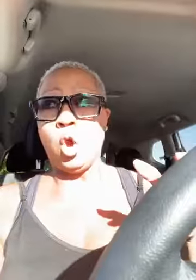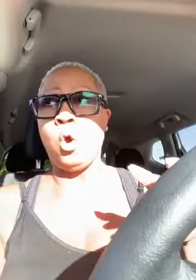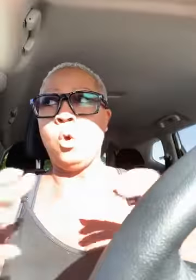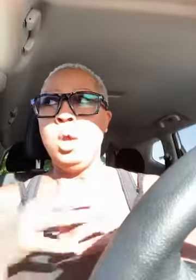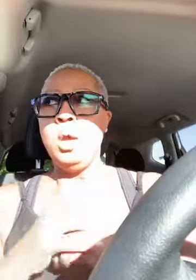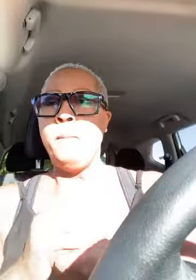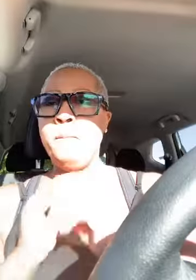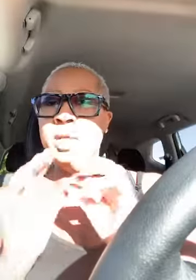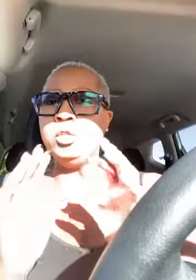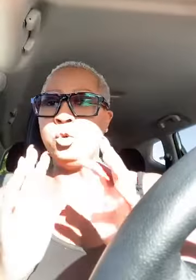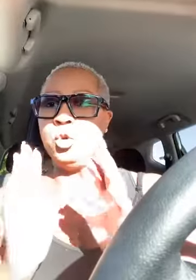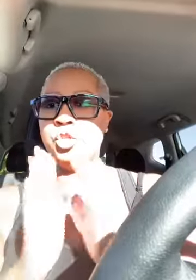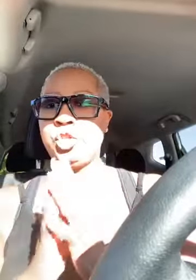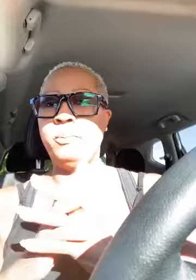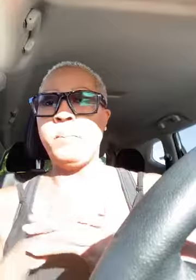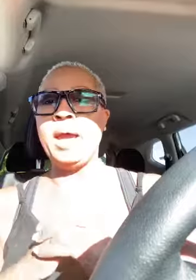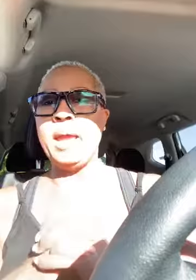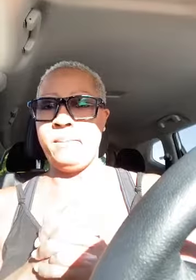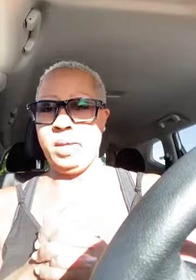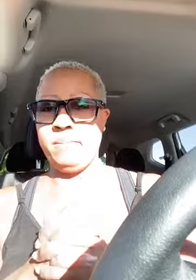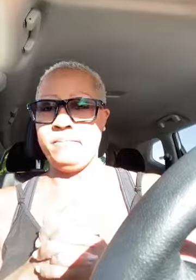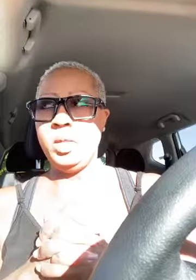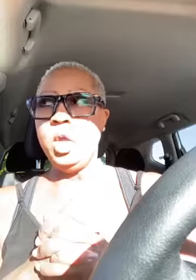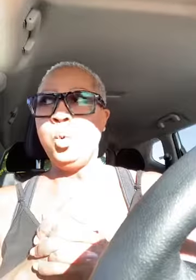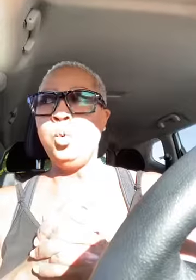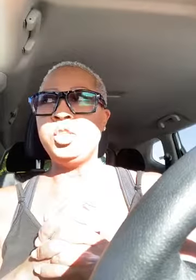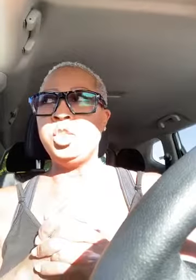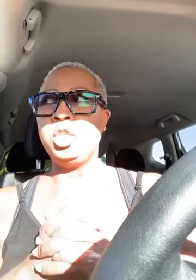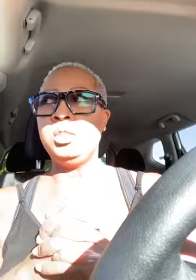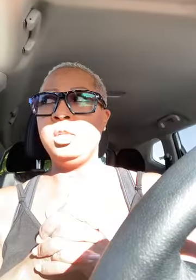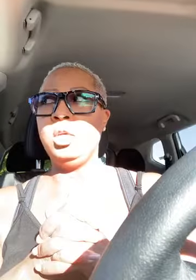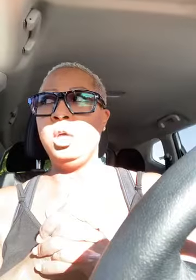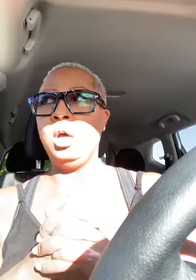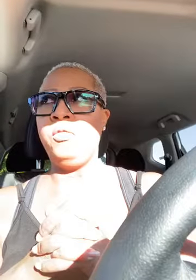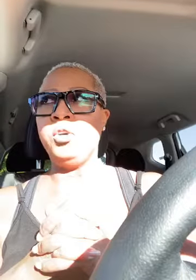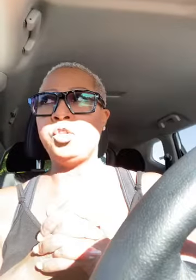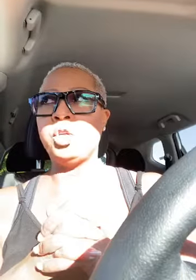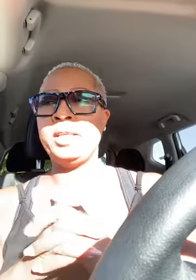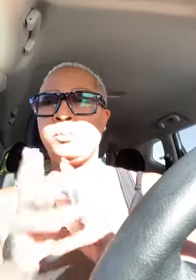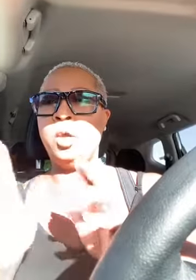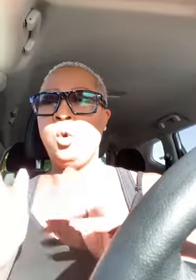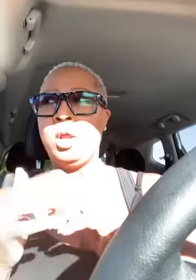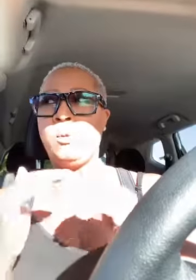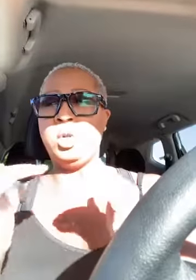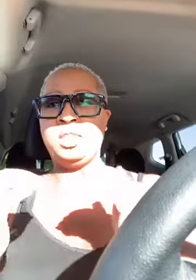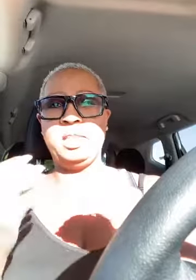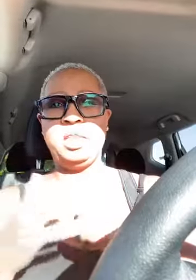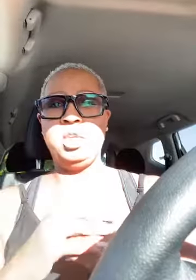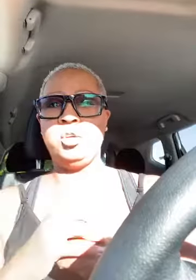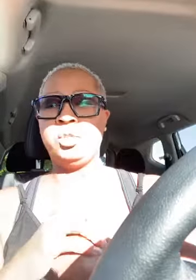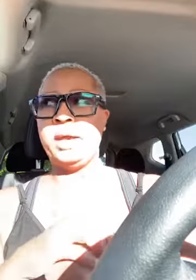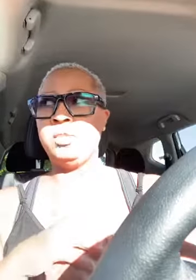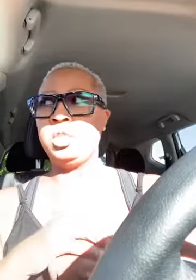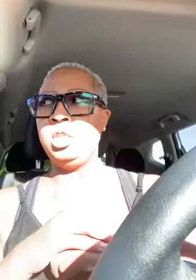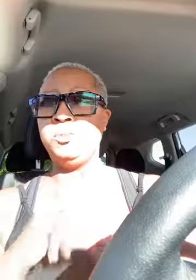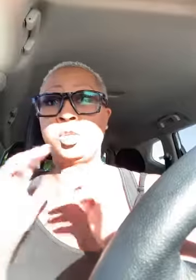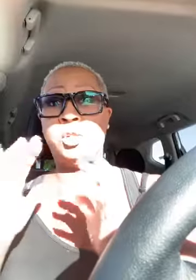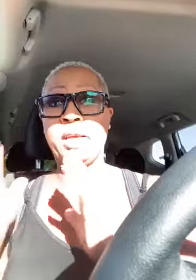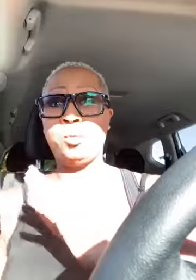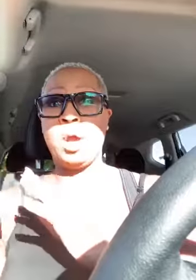all mentorship miami which is the it's been going on i want to say 10 years now it's denise michelle that's where